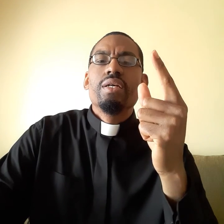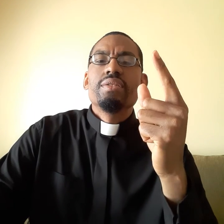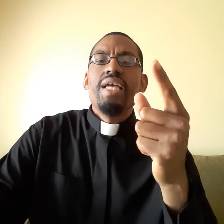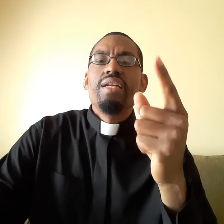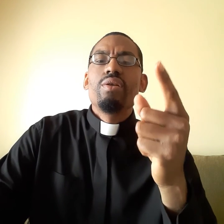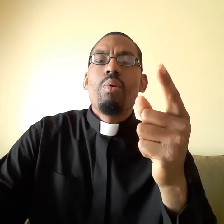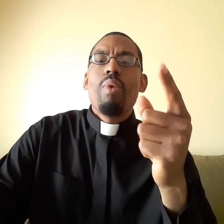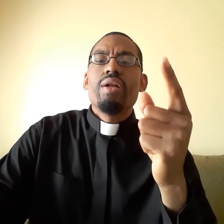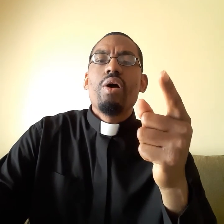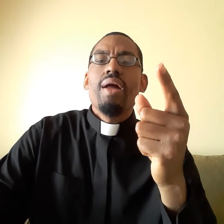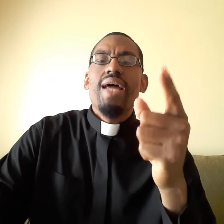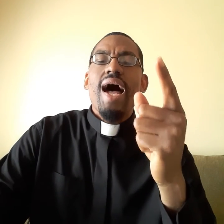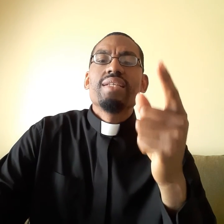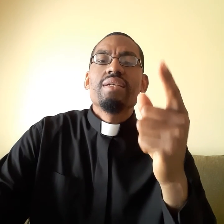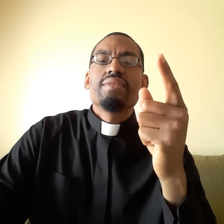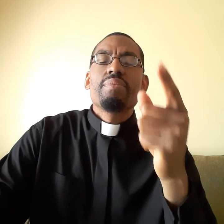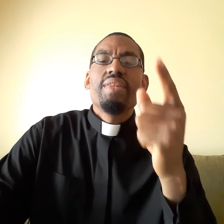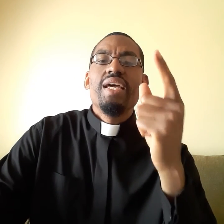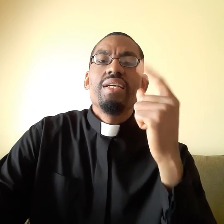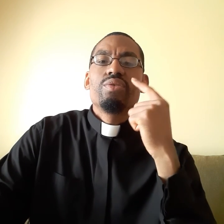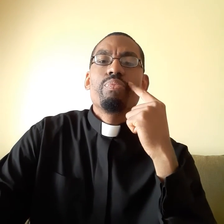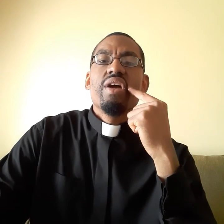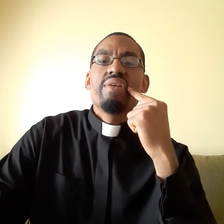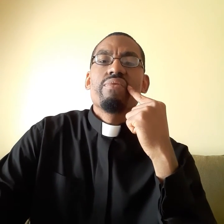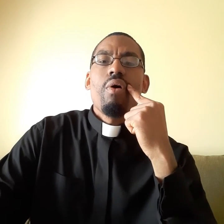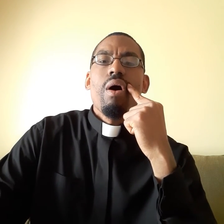Satan don't want God to answer some things you're praying for.